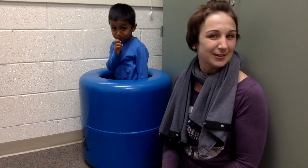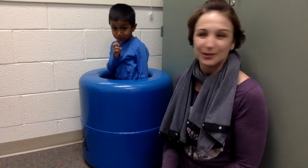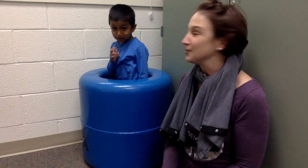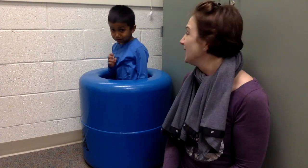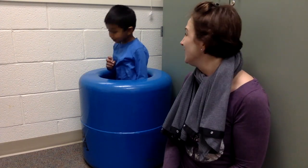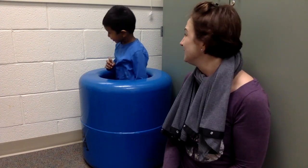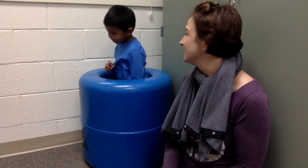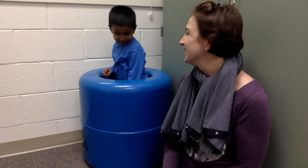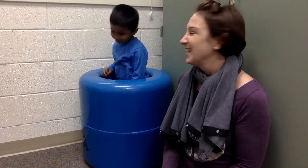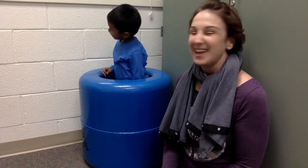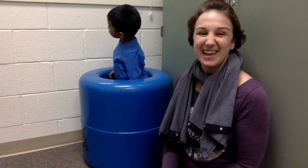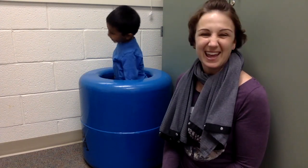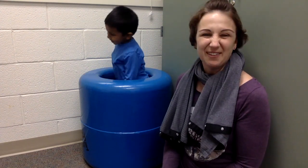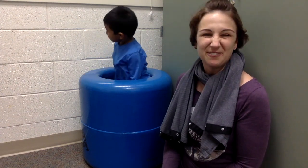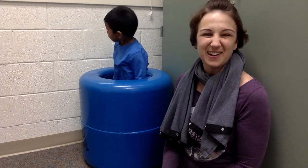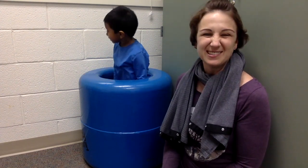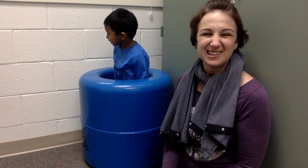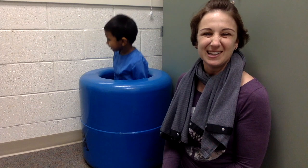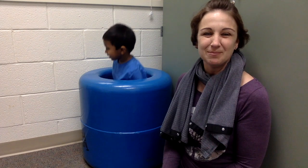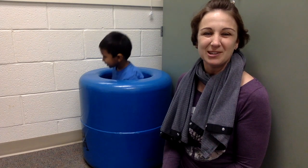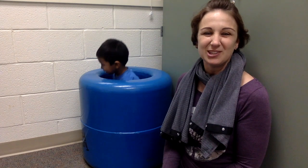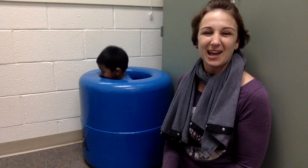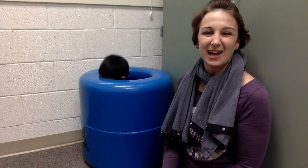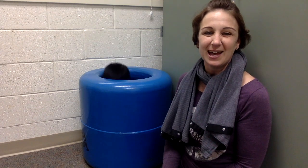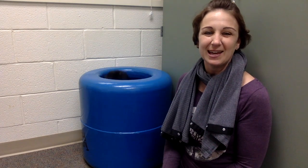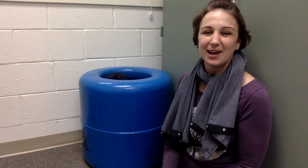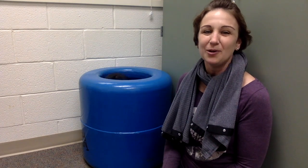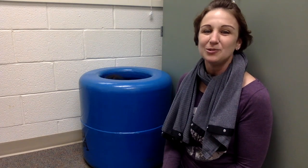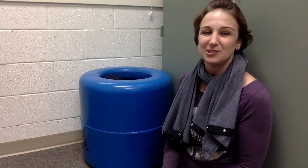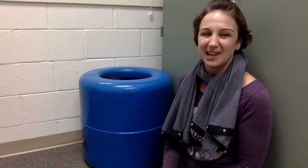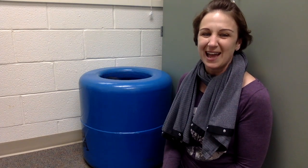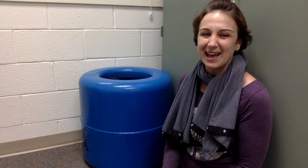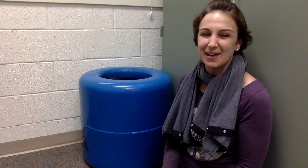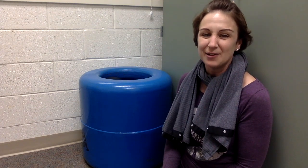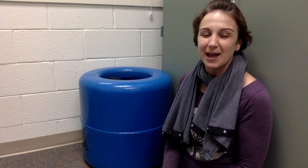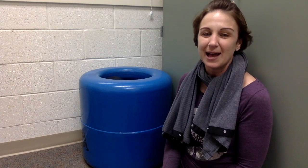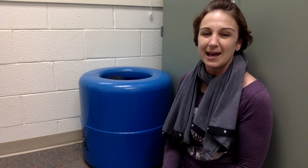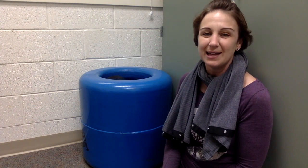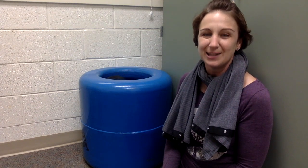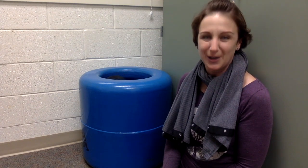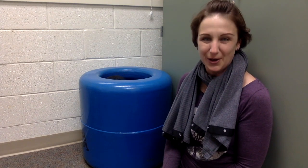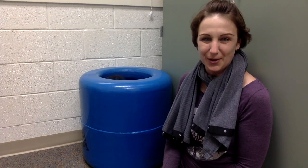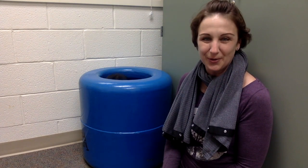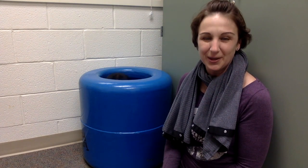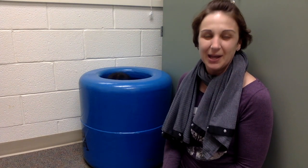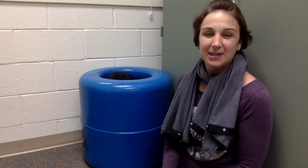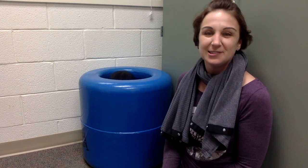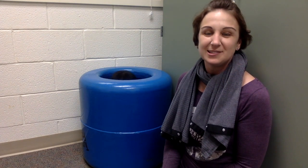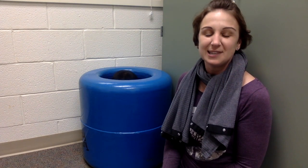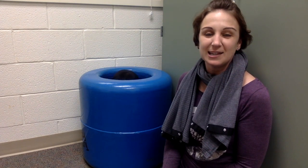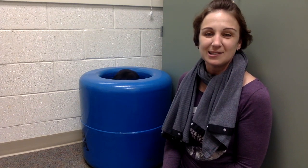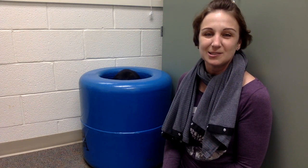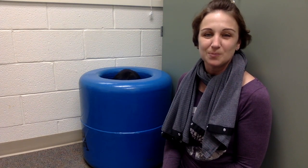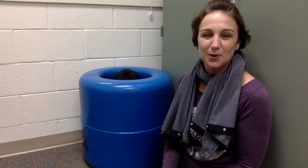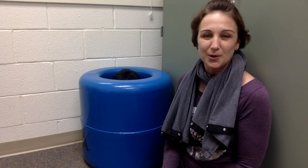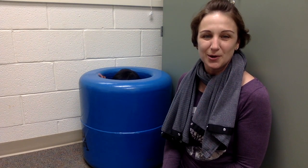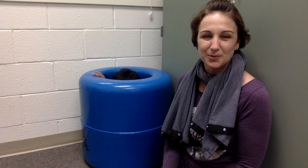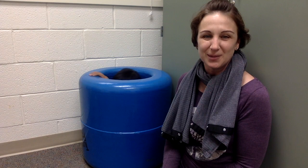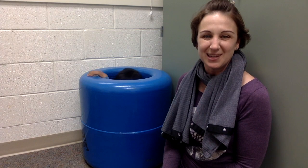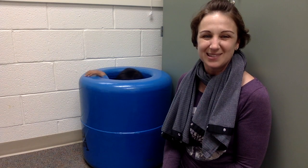Look around. If I see my shadow, down I go. Six more weeks